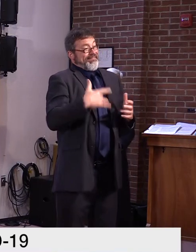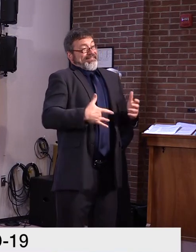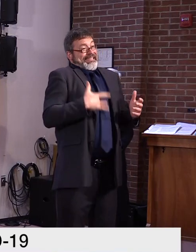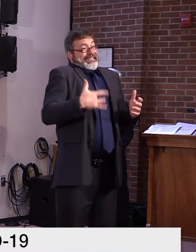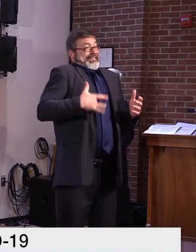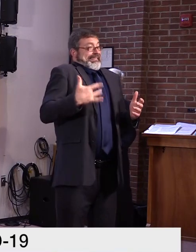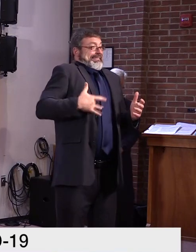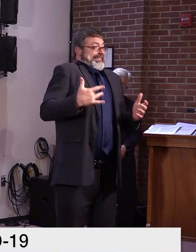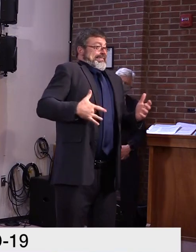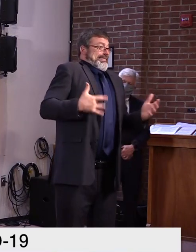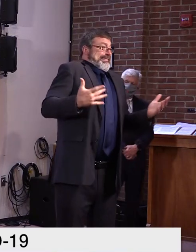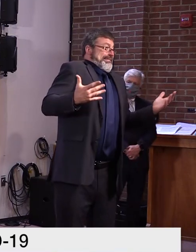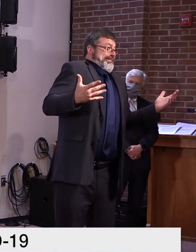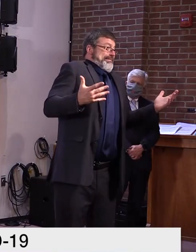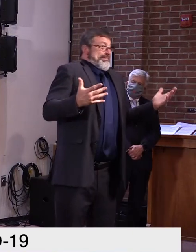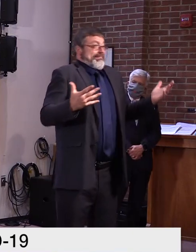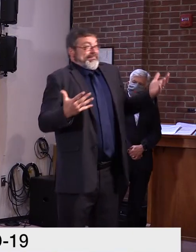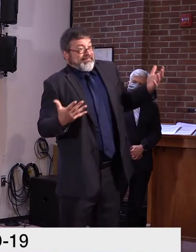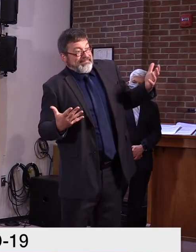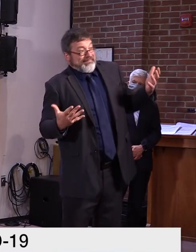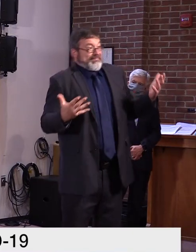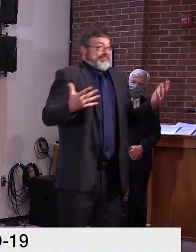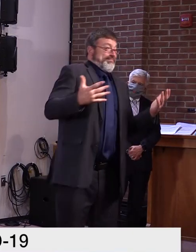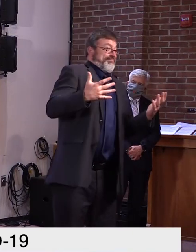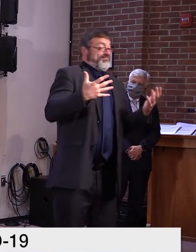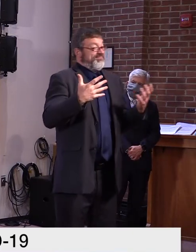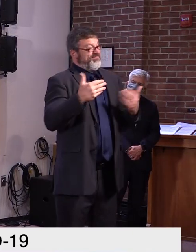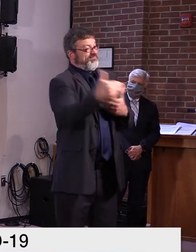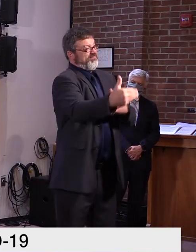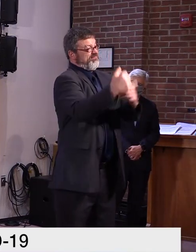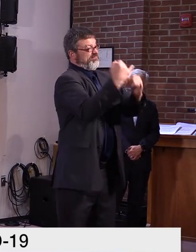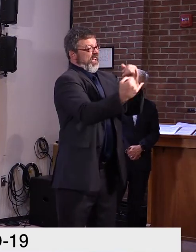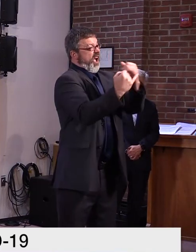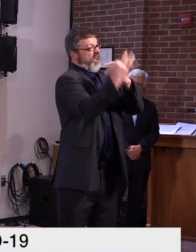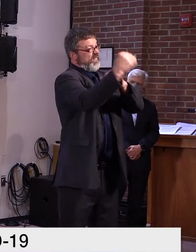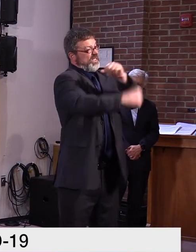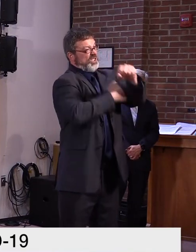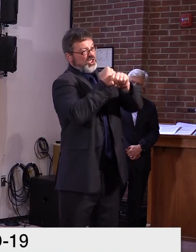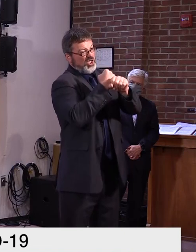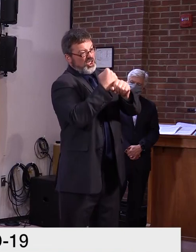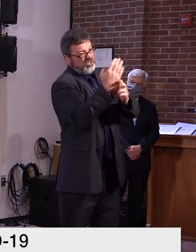least in the next two or three months, uh, we'll see, uh, see Amtrak running again in the state.